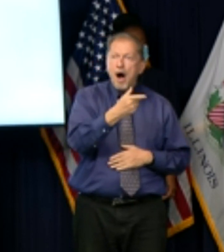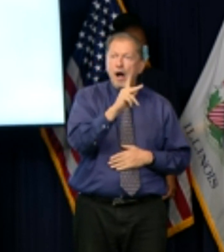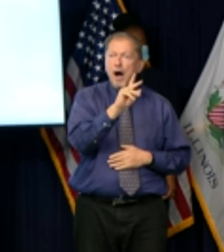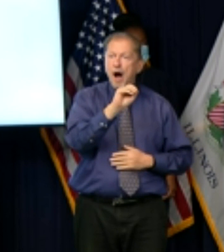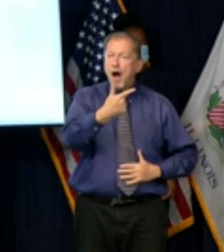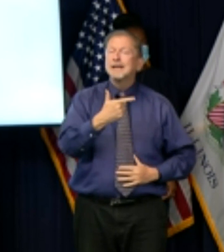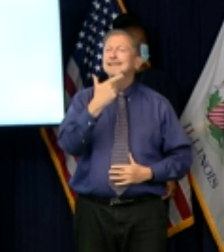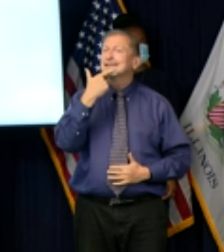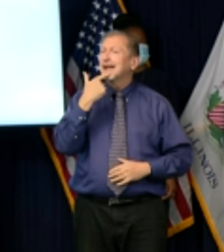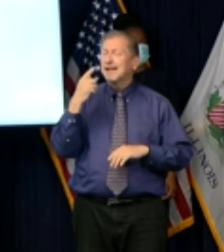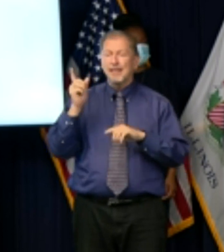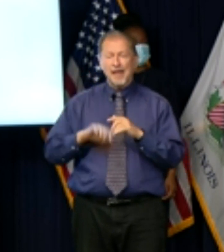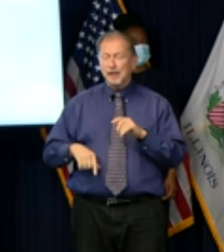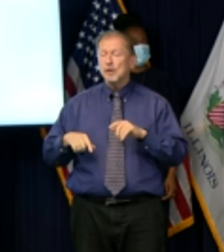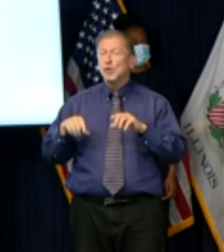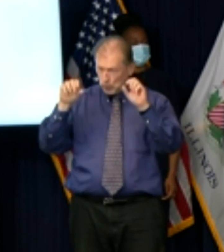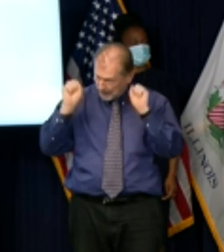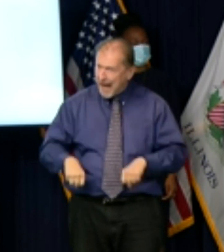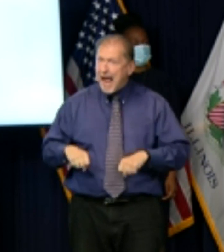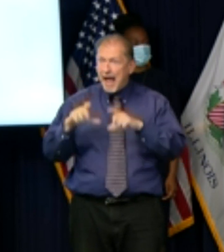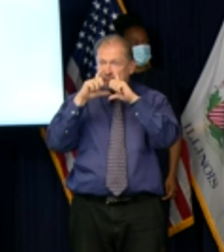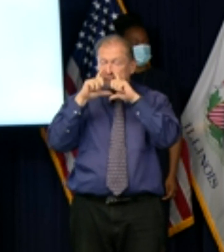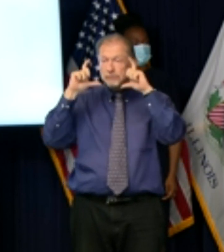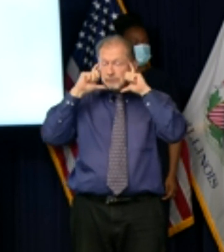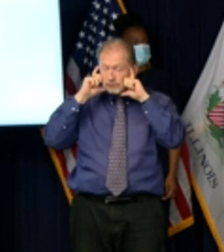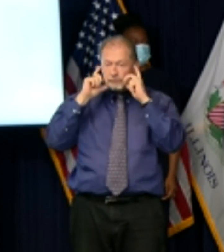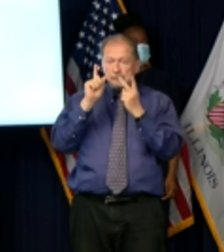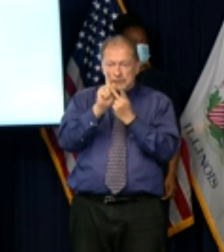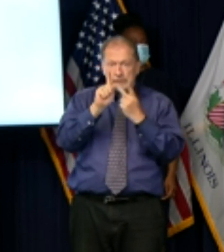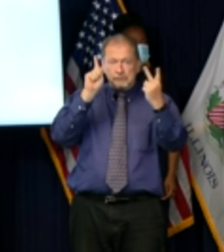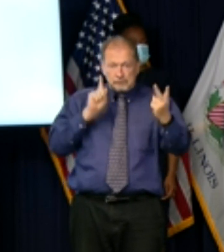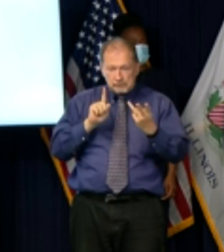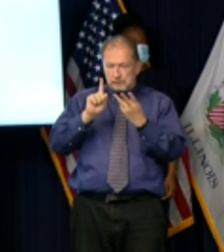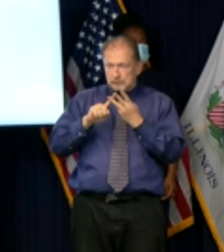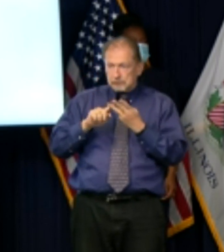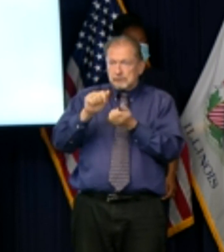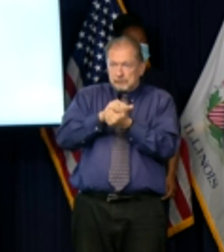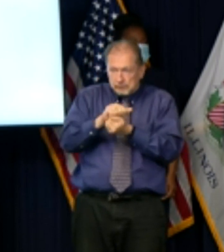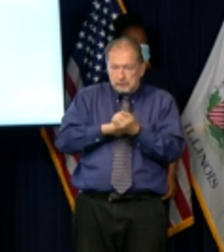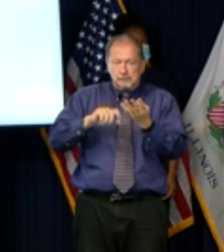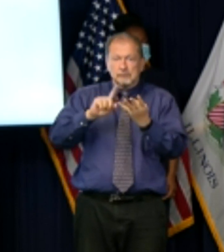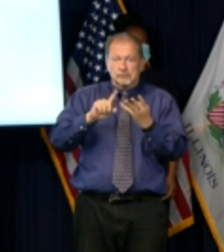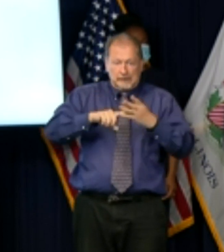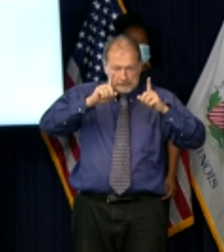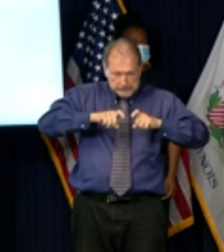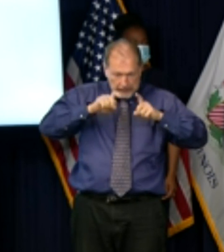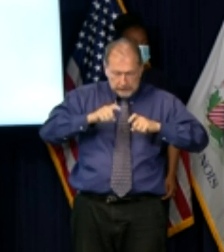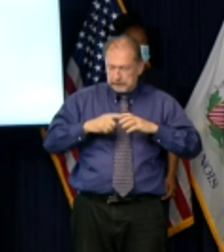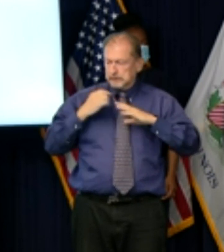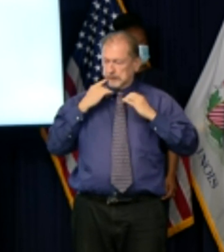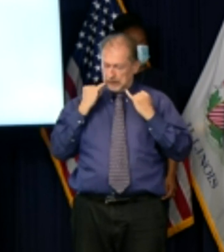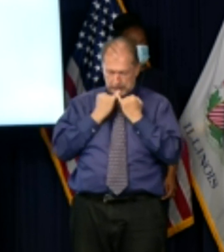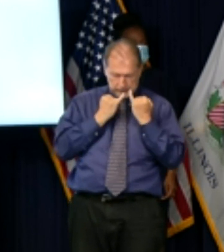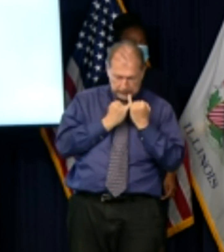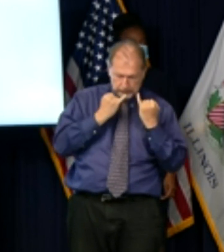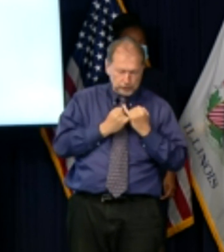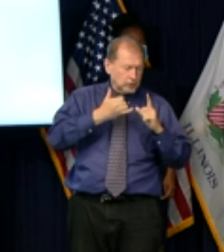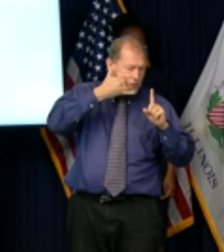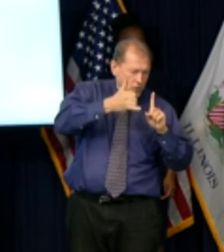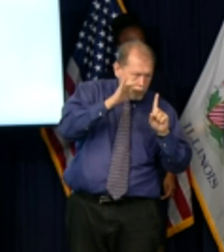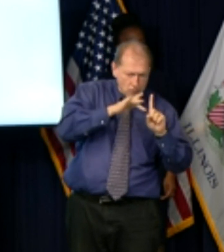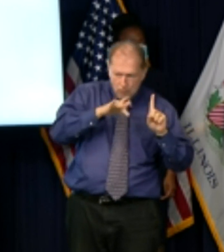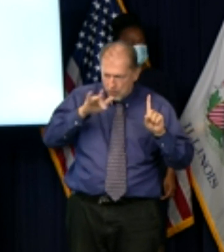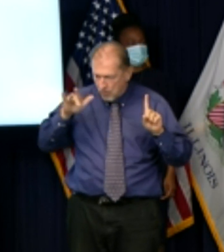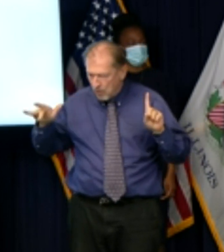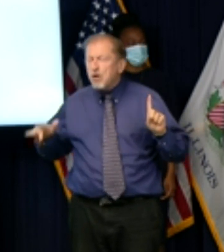social distancing mandatory mask use testing and isolation of infected patients contact tracing and